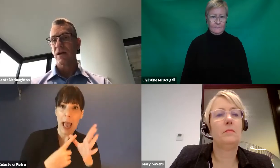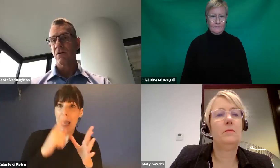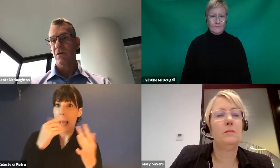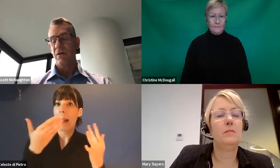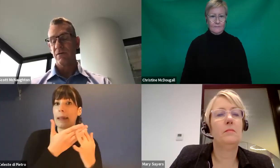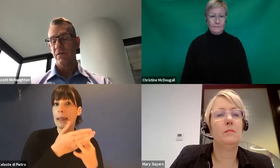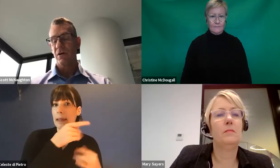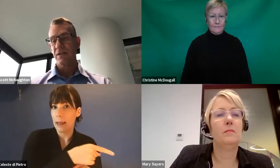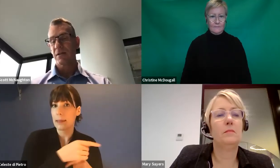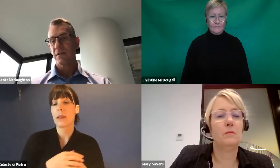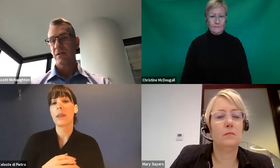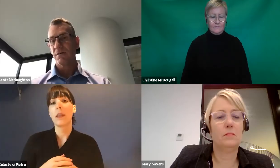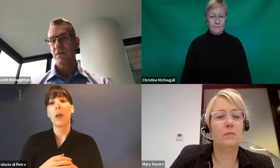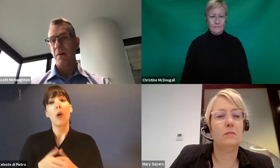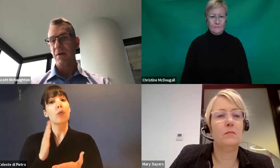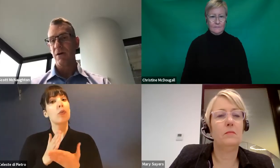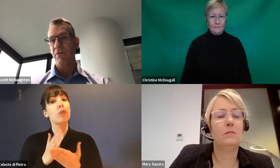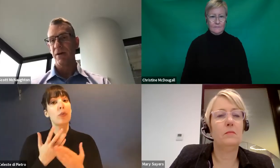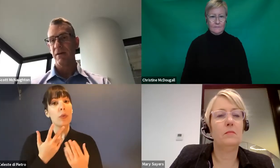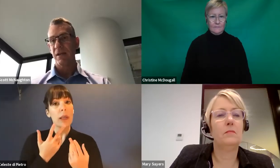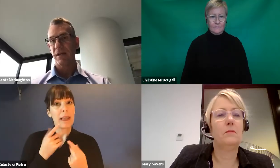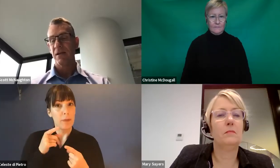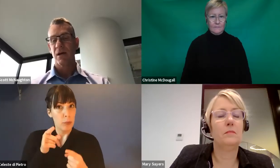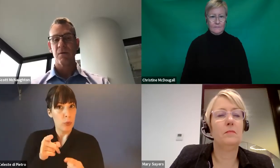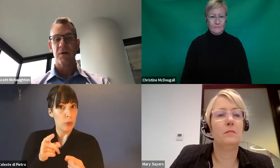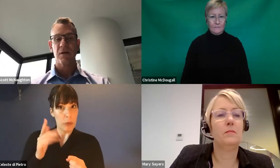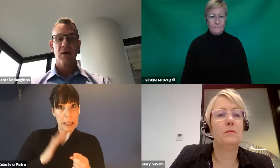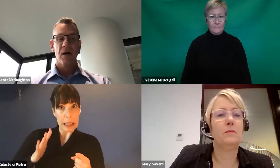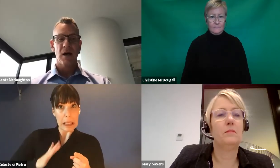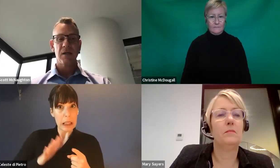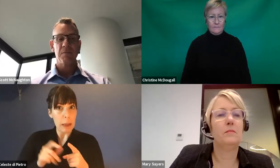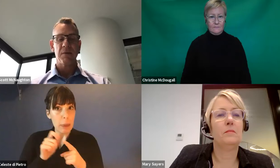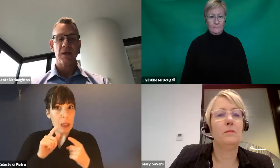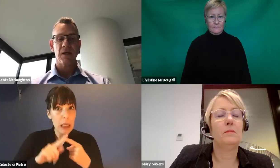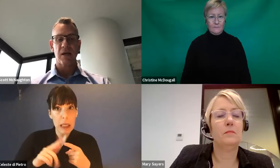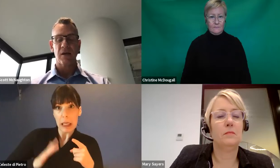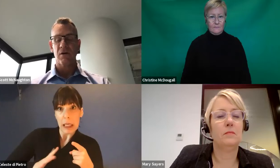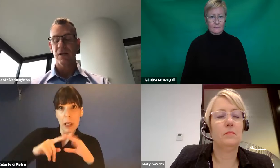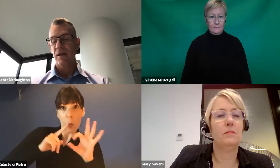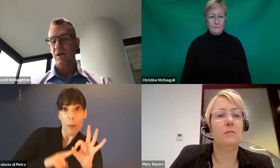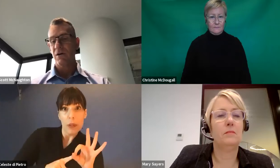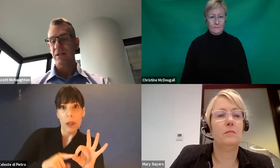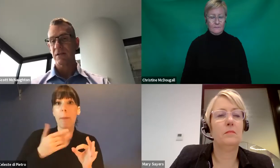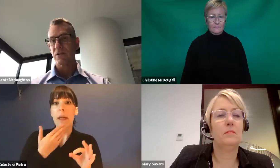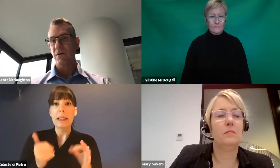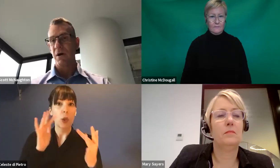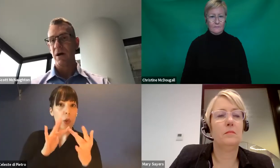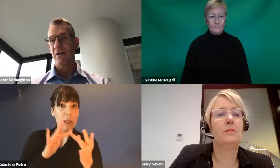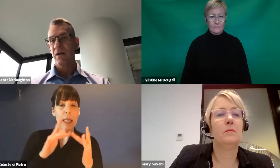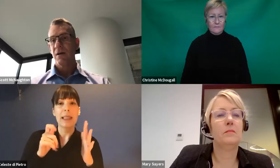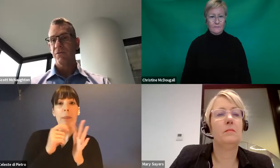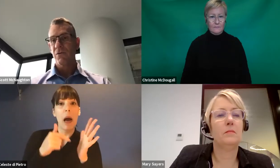get on, contact the Department of Health if they need equipment, need PPE, they can contact the